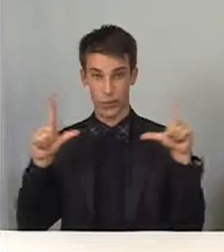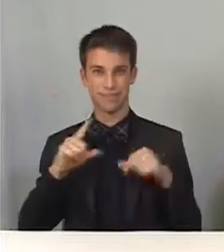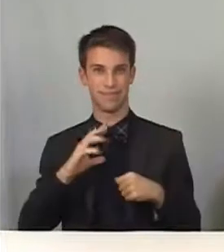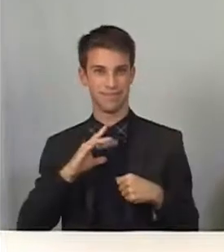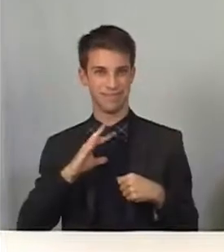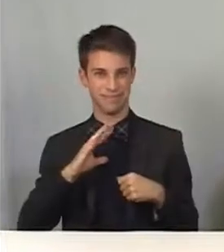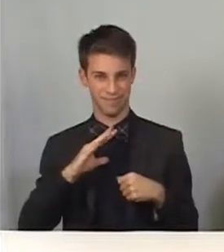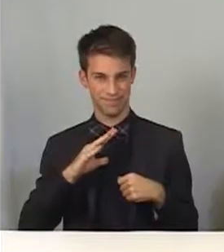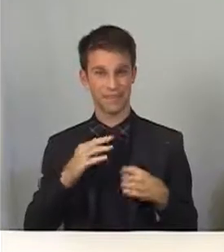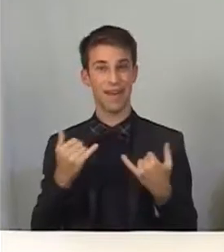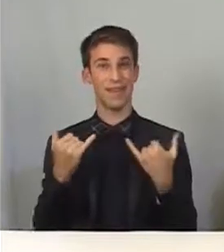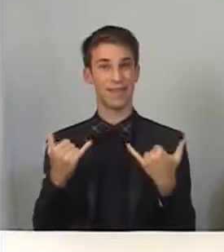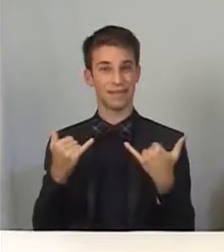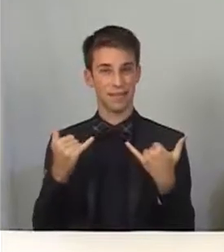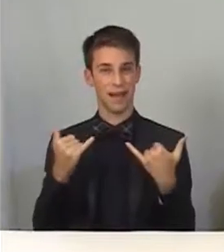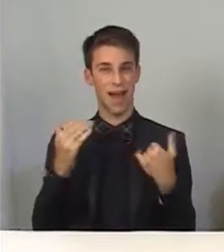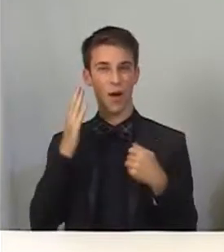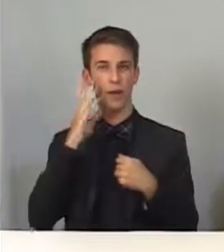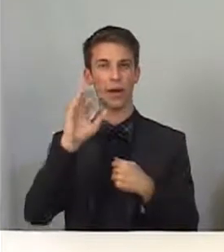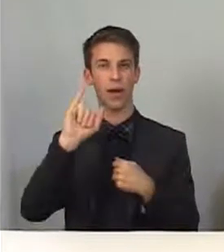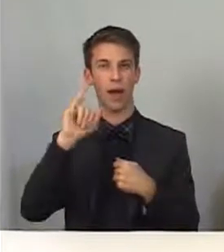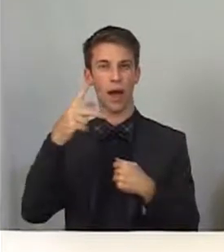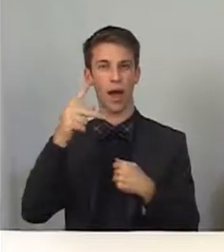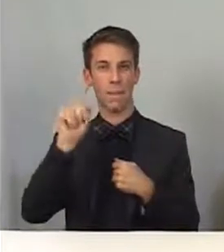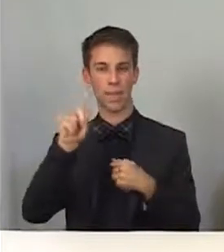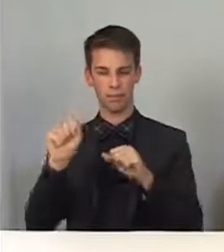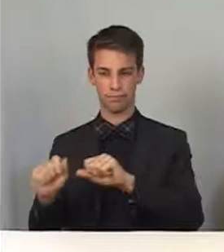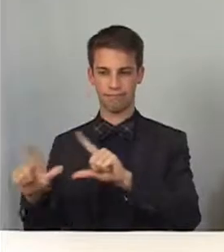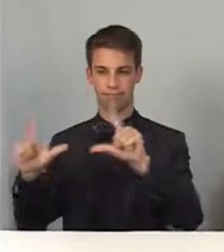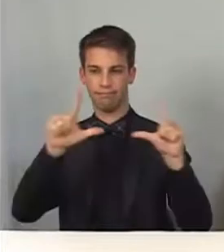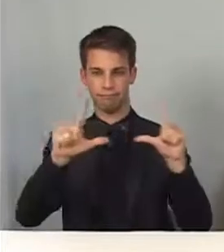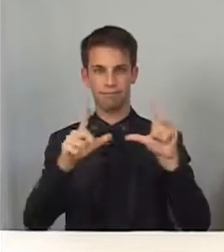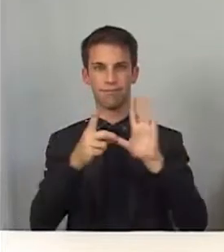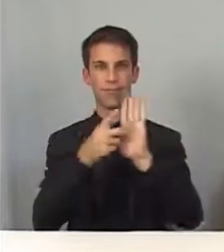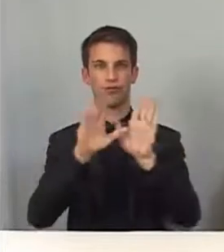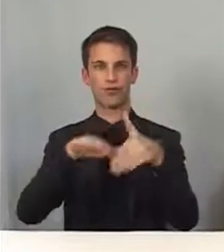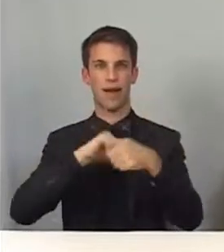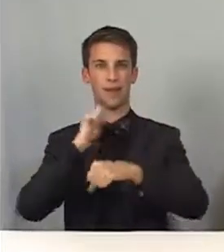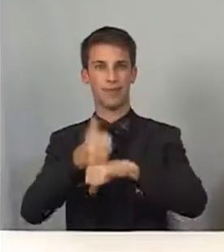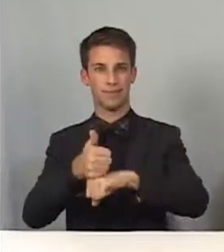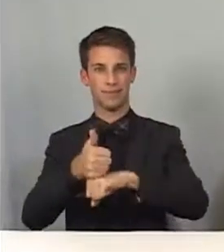Now we'll show you a live demo of how to set up Zoom on an iPad.